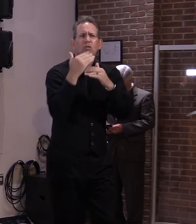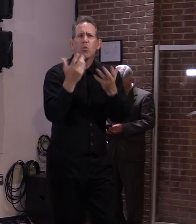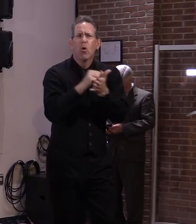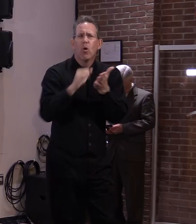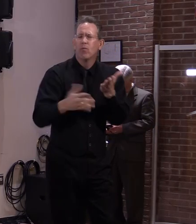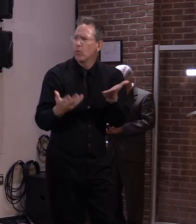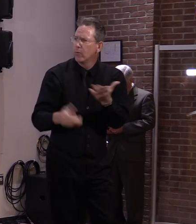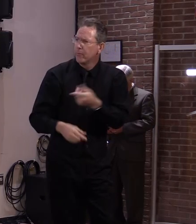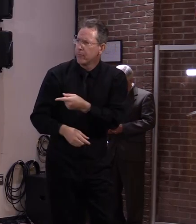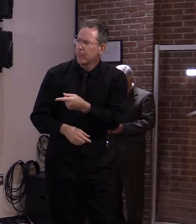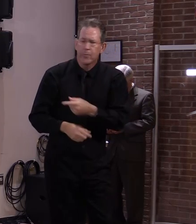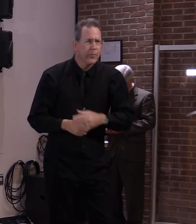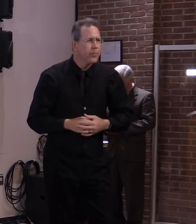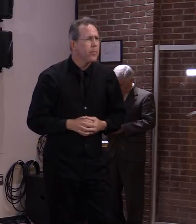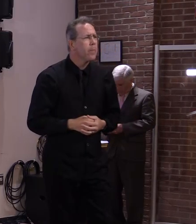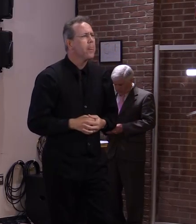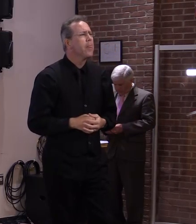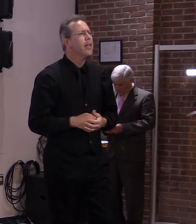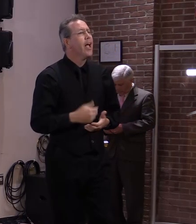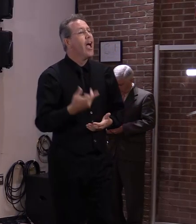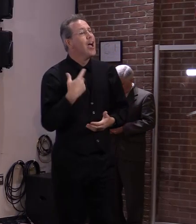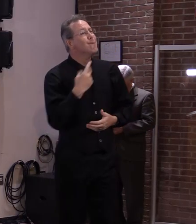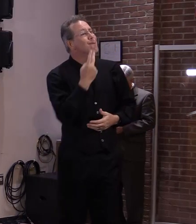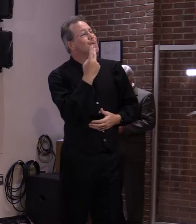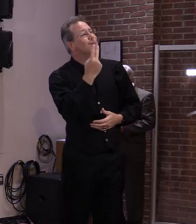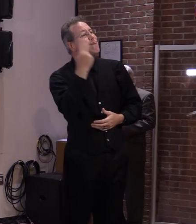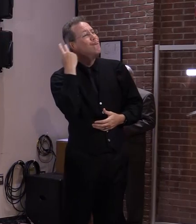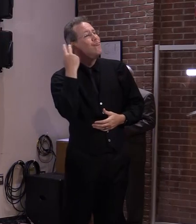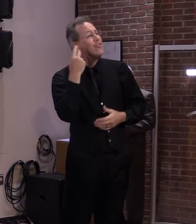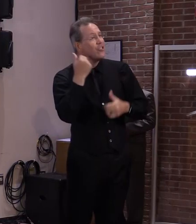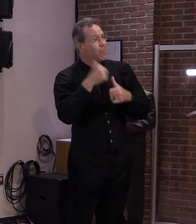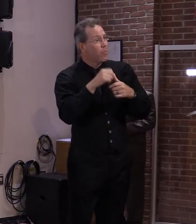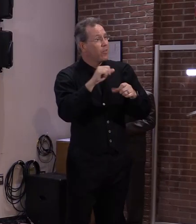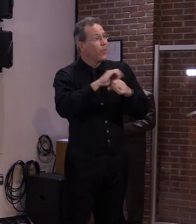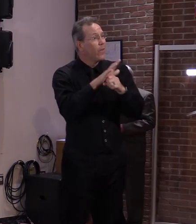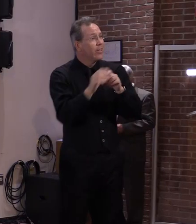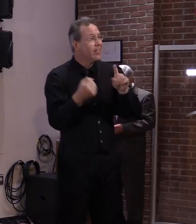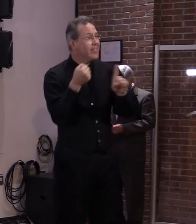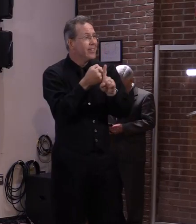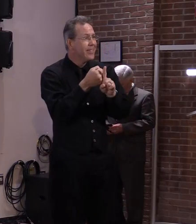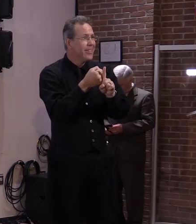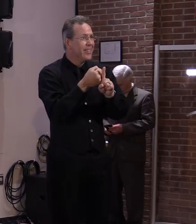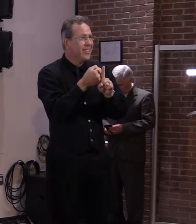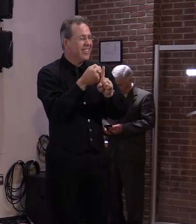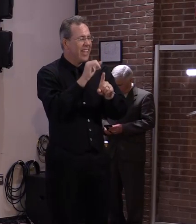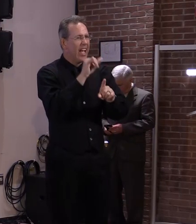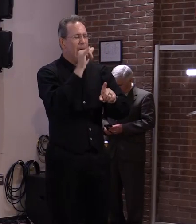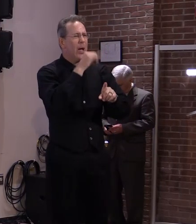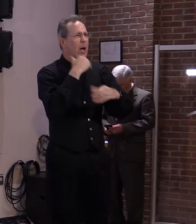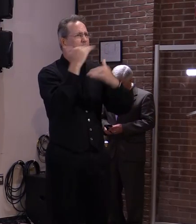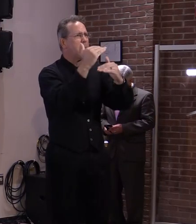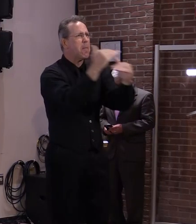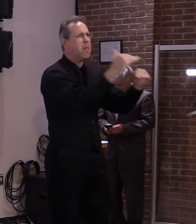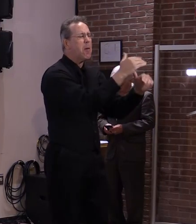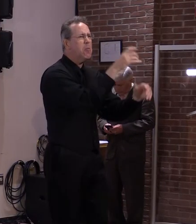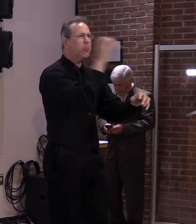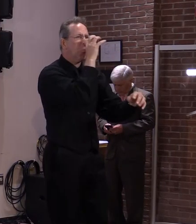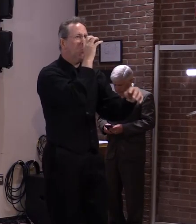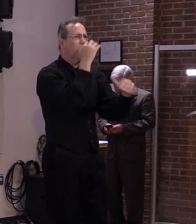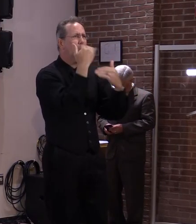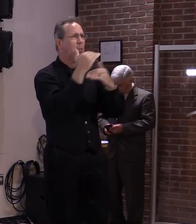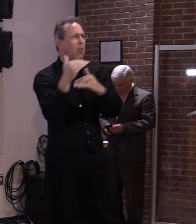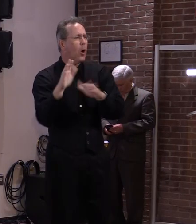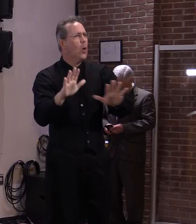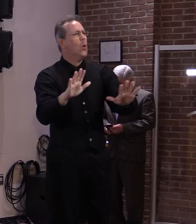when there was no restrictions whatsoever. And that's what we're going back to. The only difference might be if